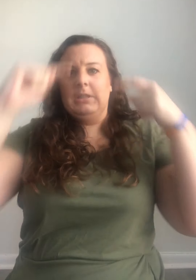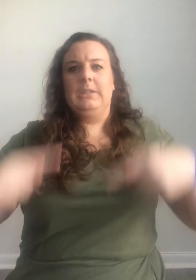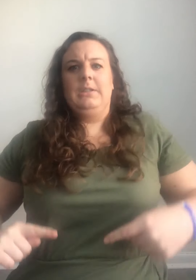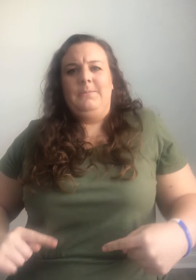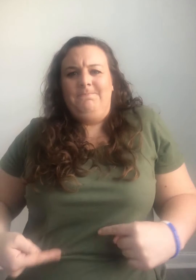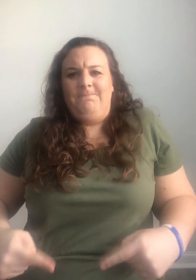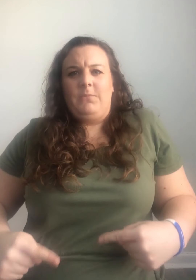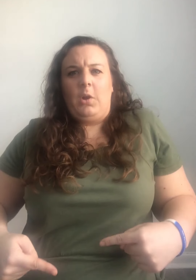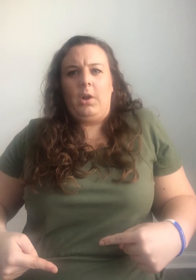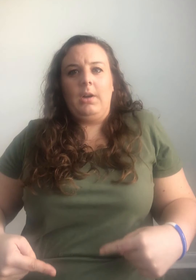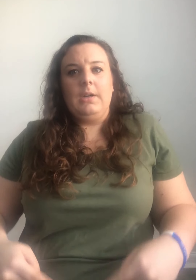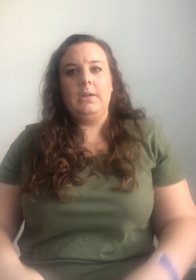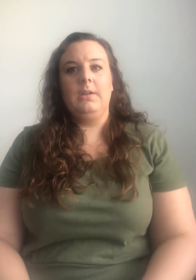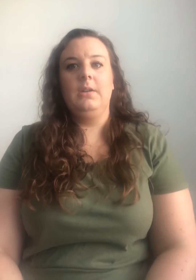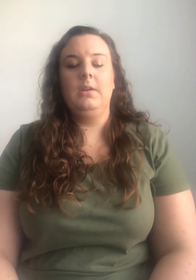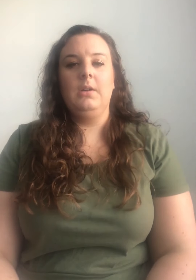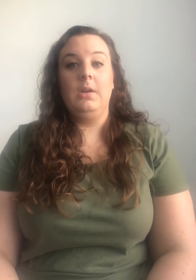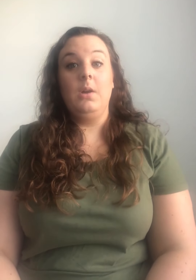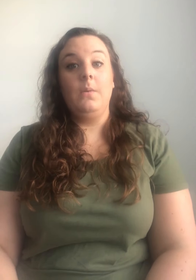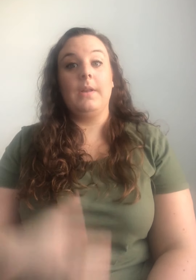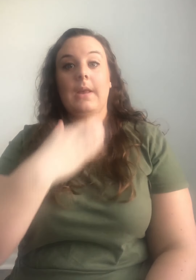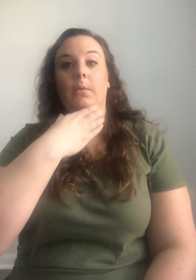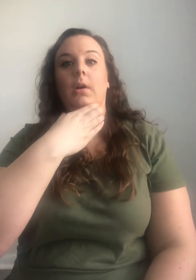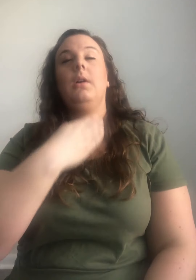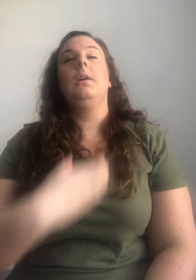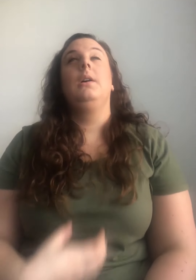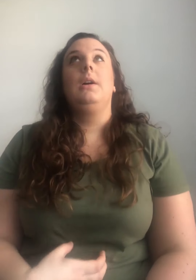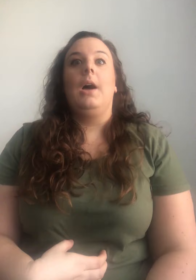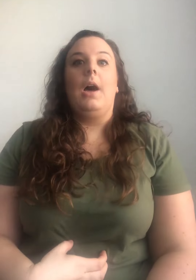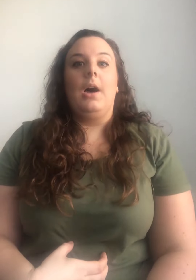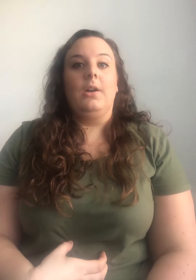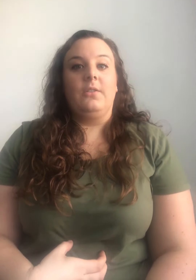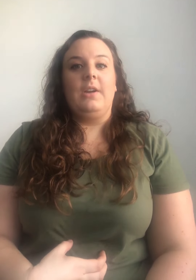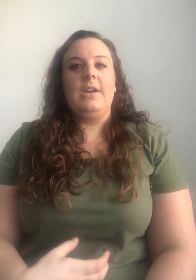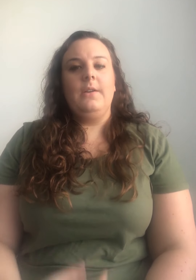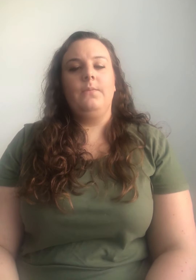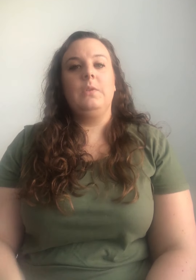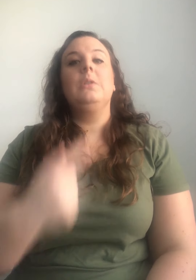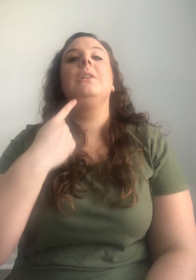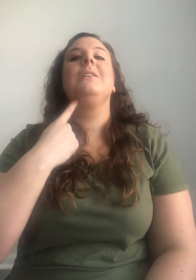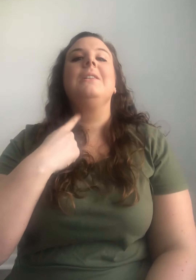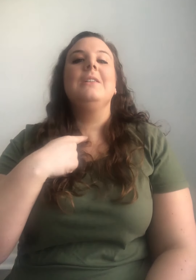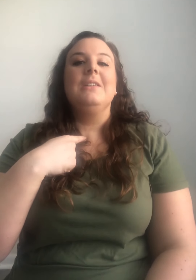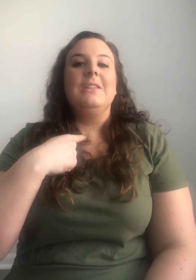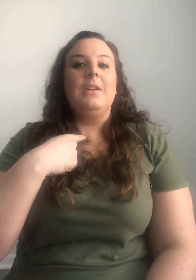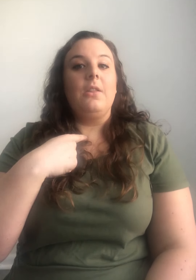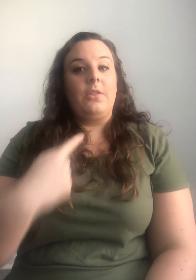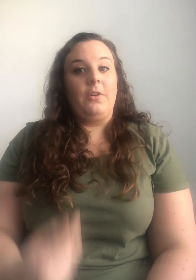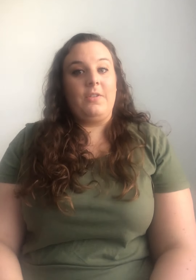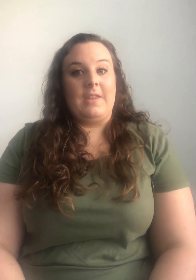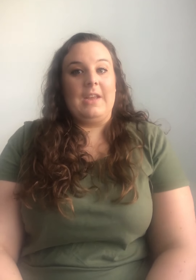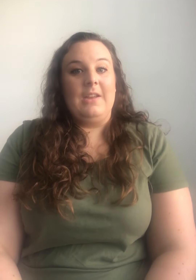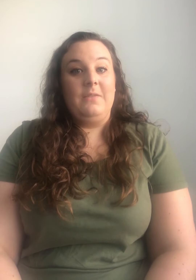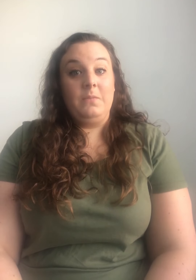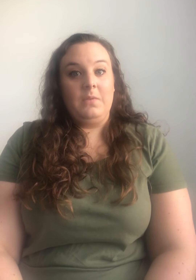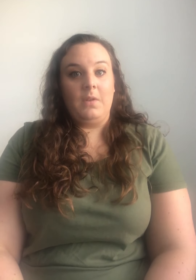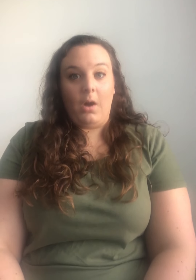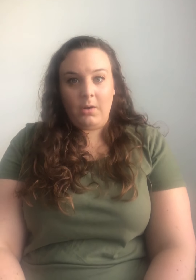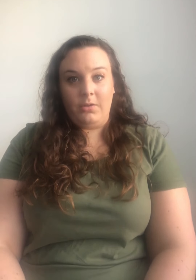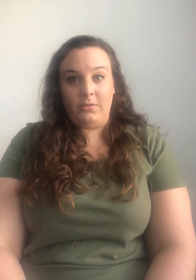hurt. We can say we're hungry. We're thirsty. I'll go through